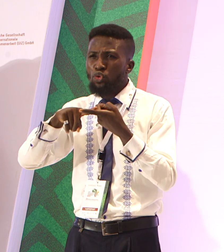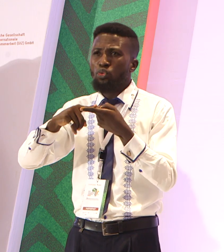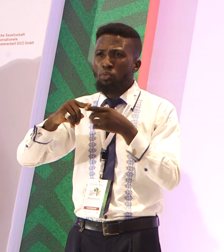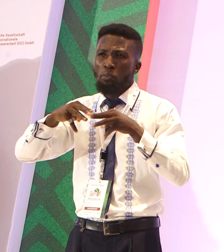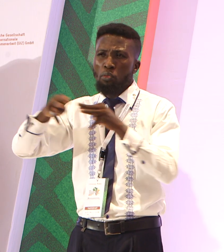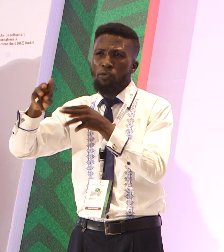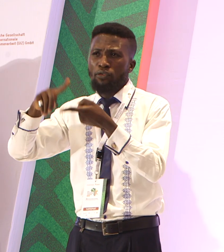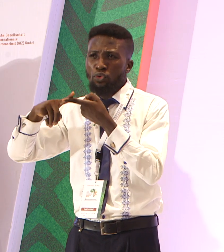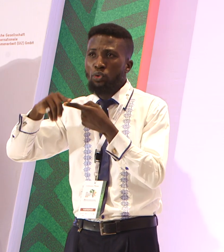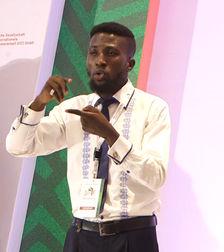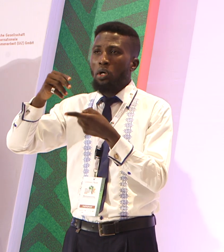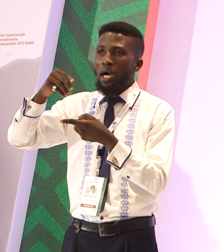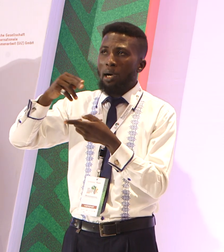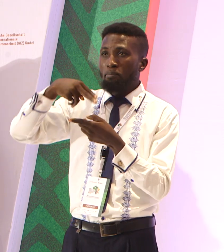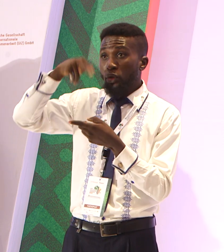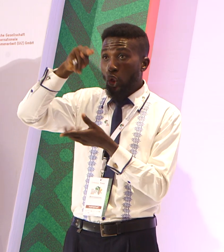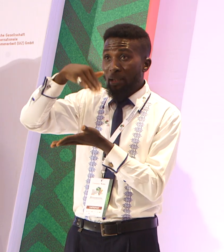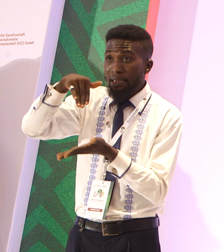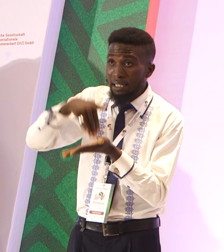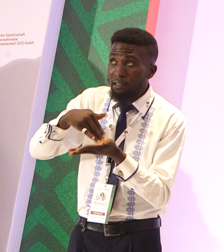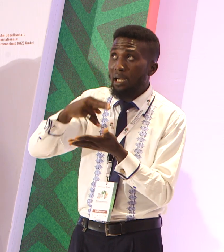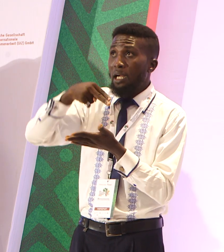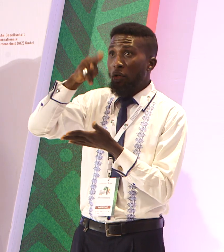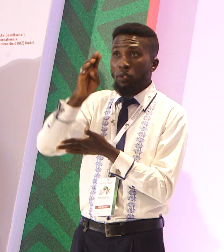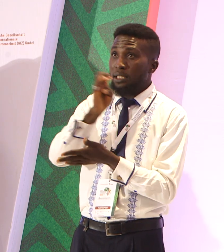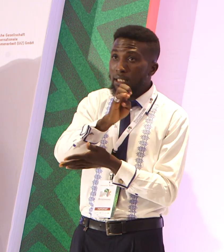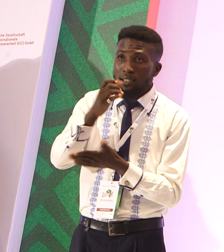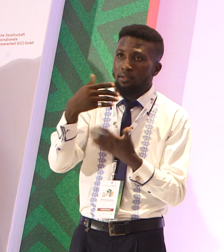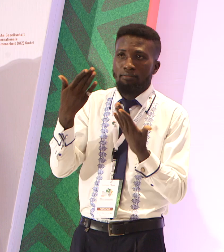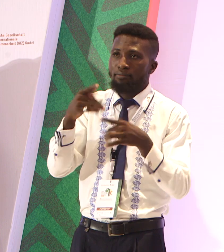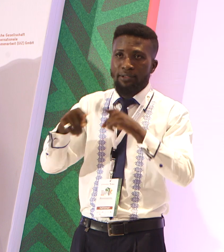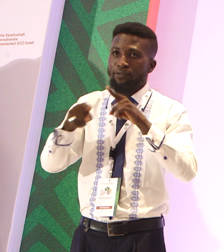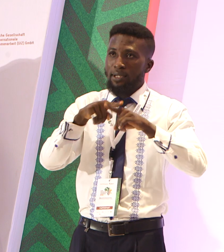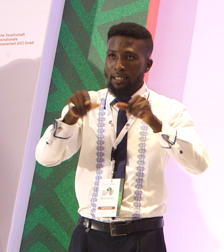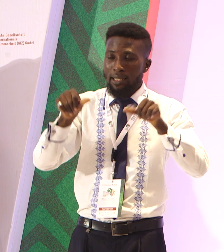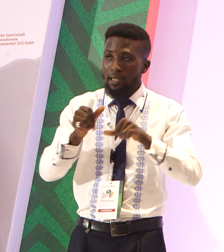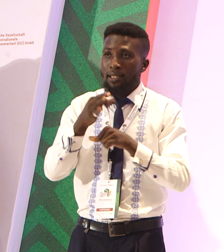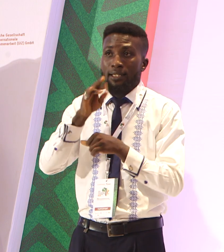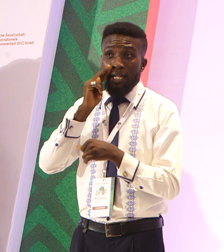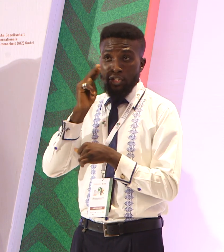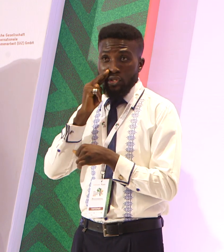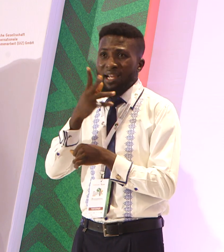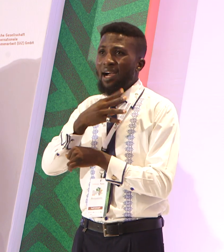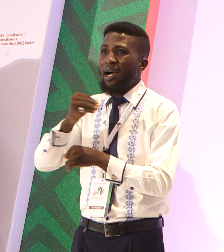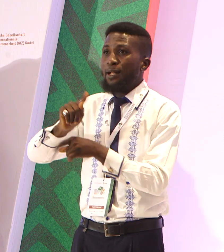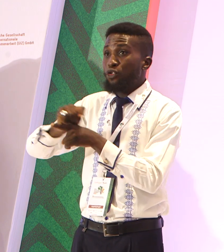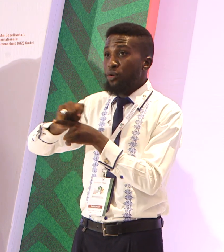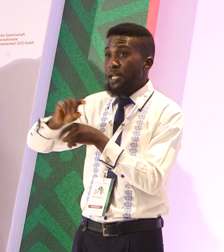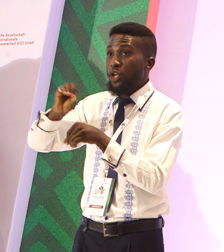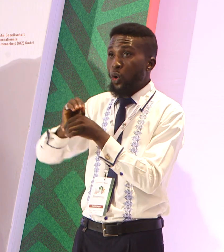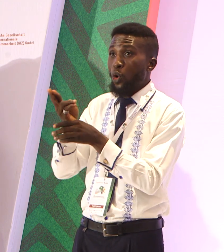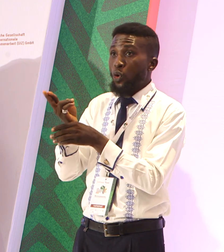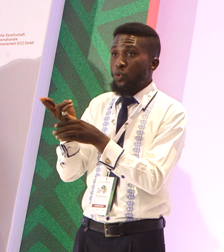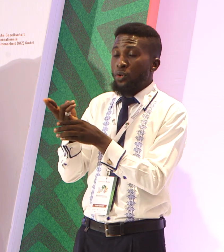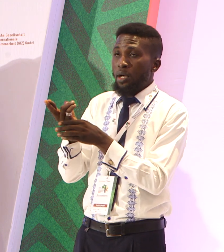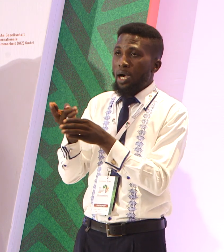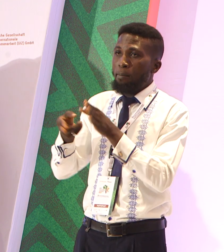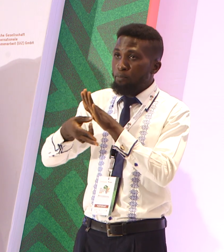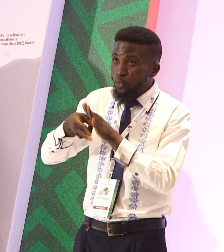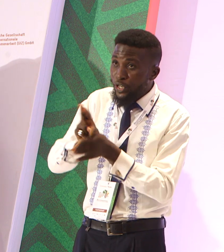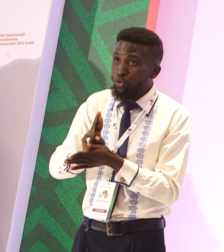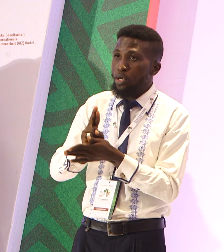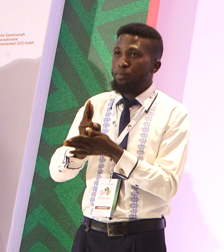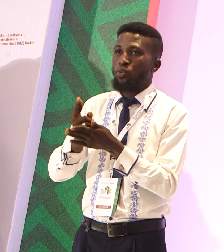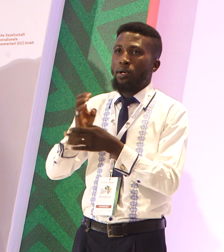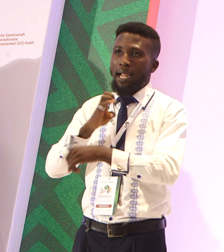northwest in Nigeria. And of course, the provision of renewable energy, training on renewable energy in agriculture. That is one of the